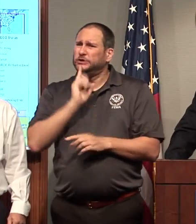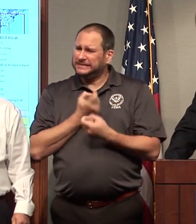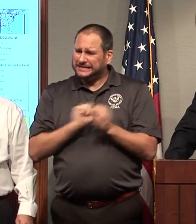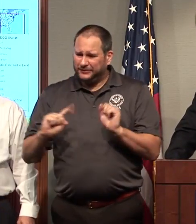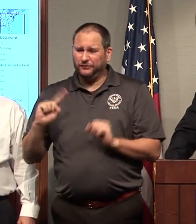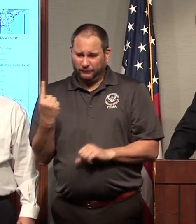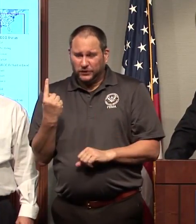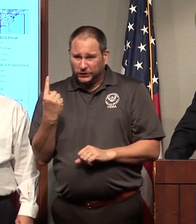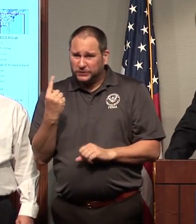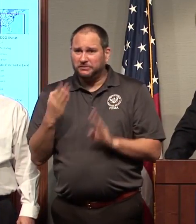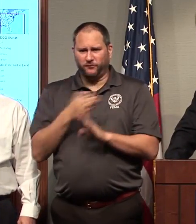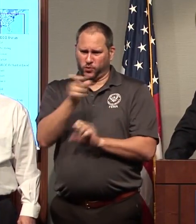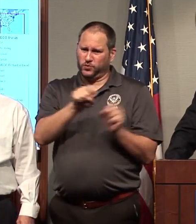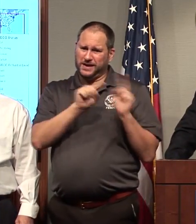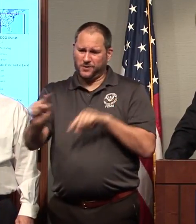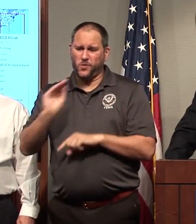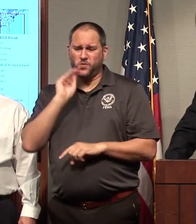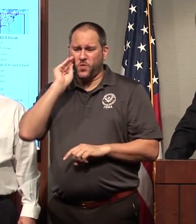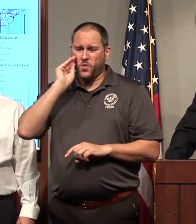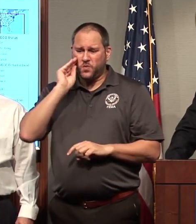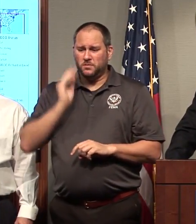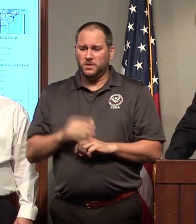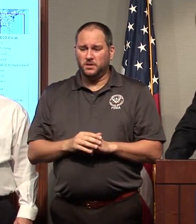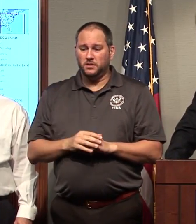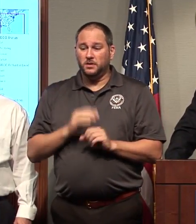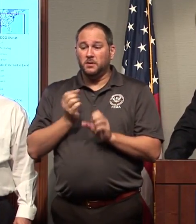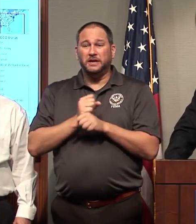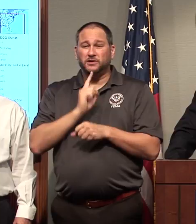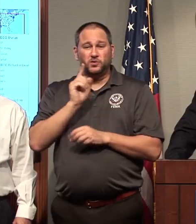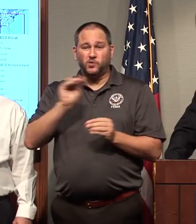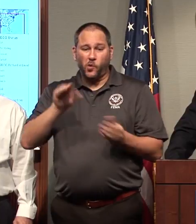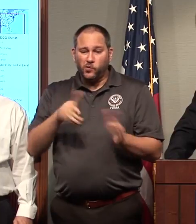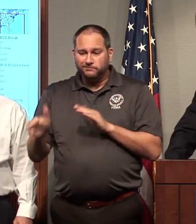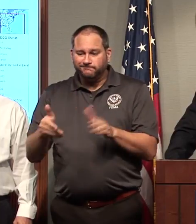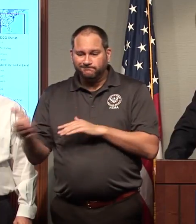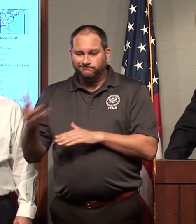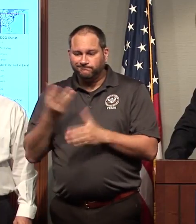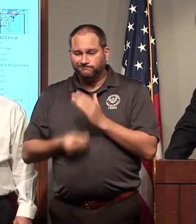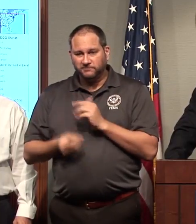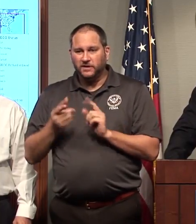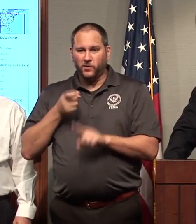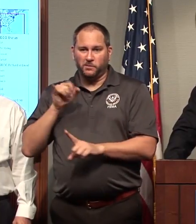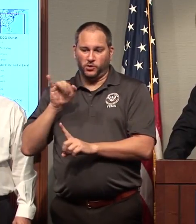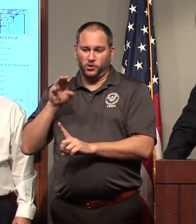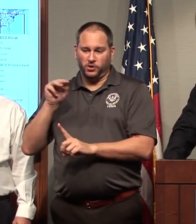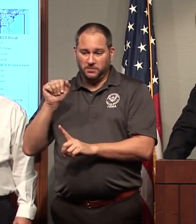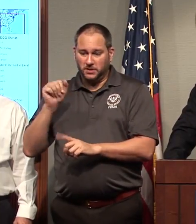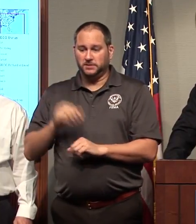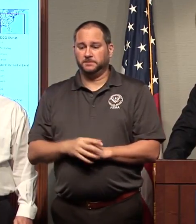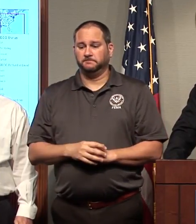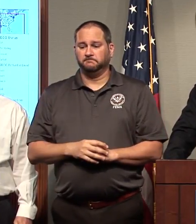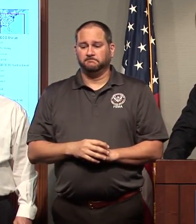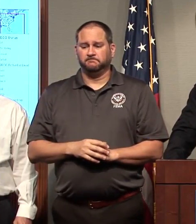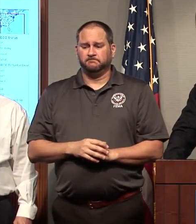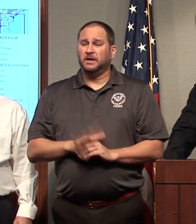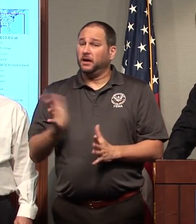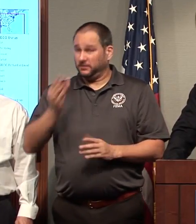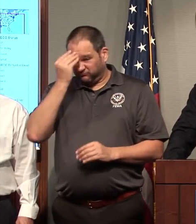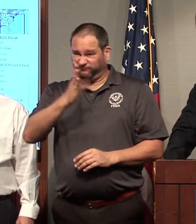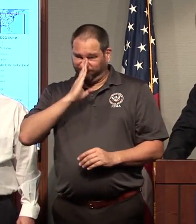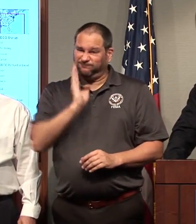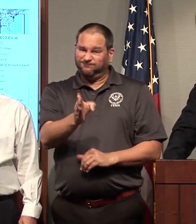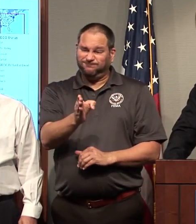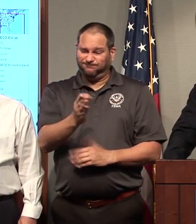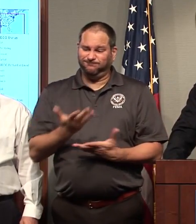so that we don't have loss of life after Irma passes through. So the bottom line is that later today I will be headed to